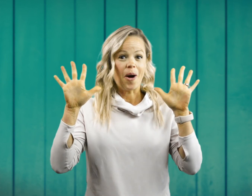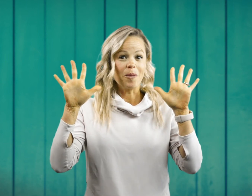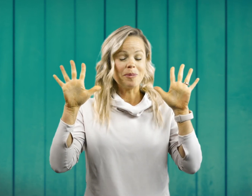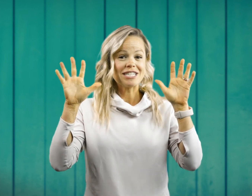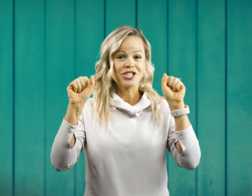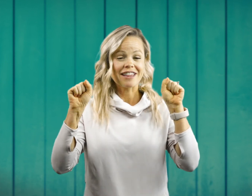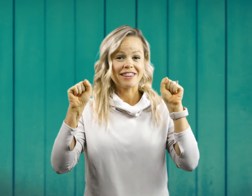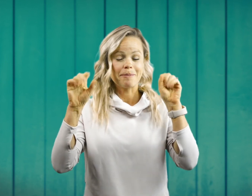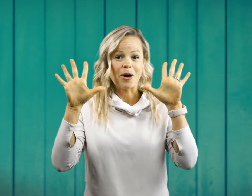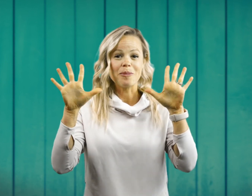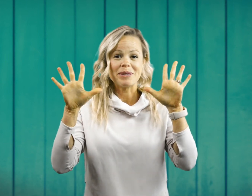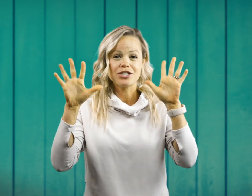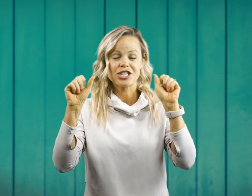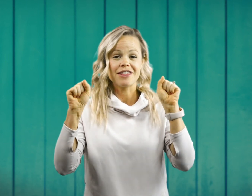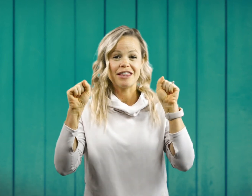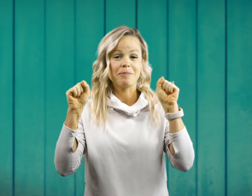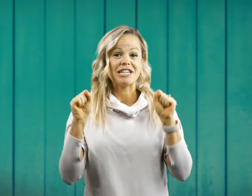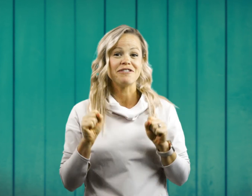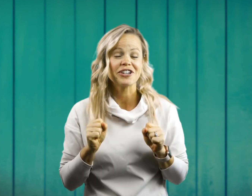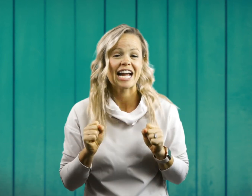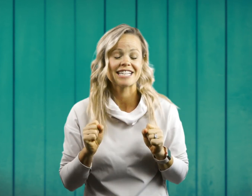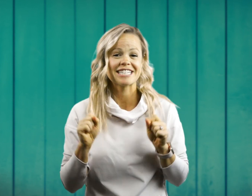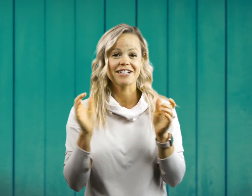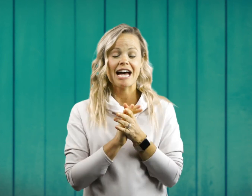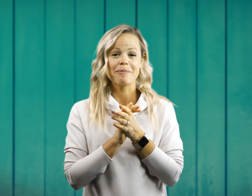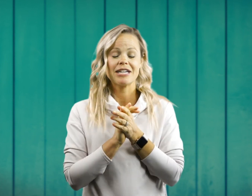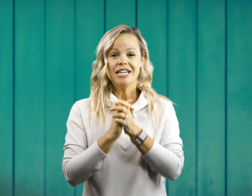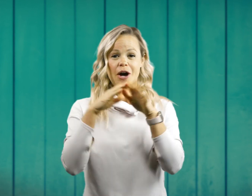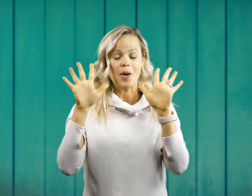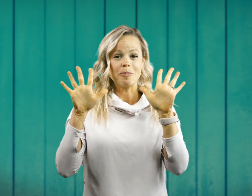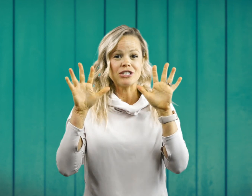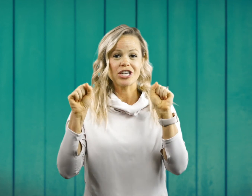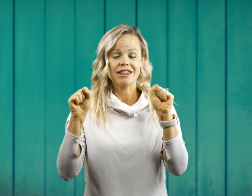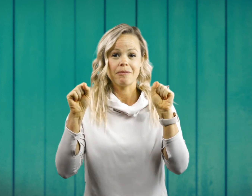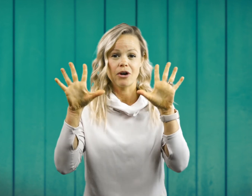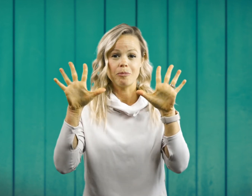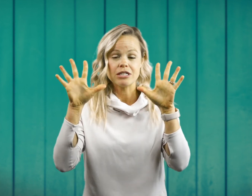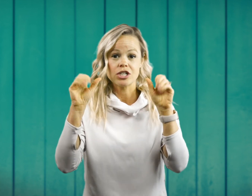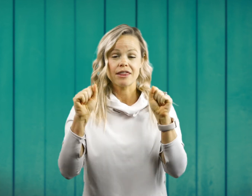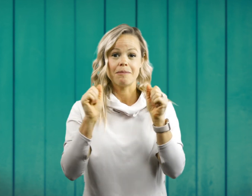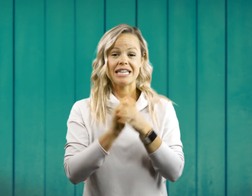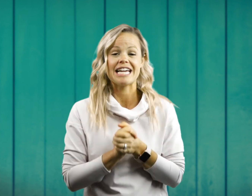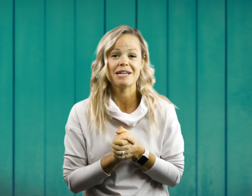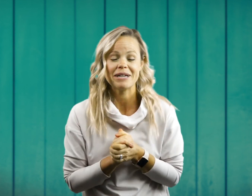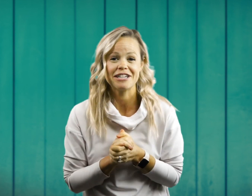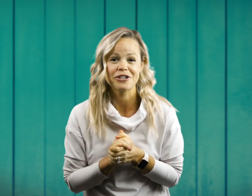Open shut them. Open shut them. Give your hands a clap. Open shut them. Open shut them. Lay them in your